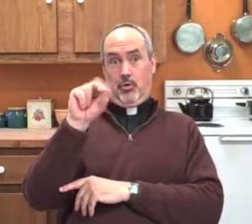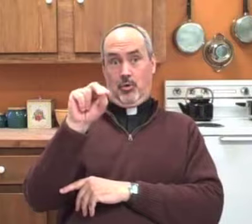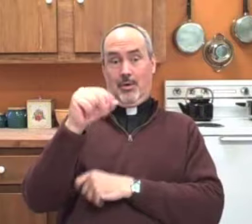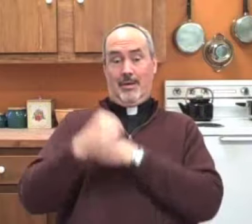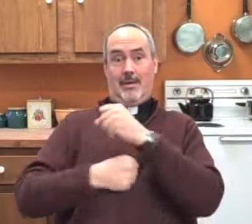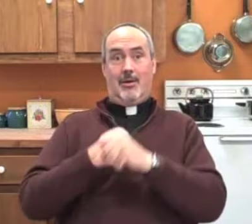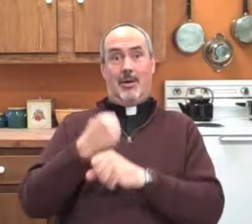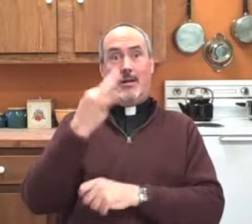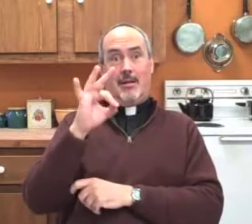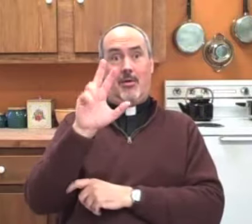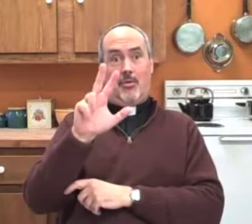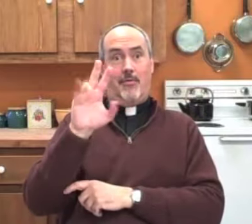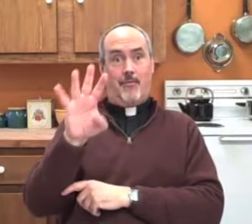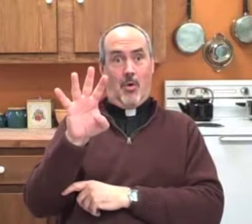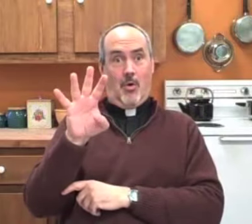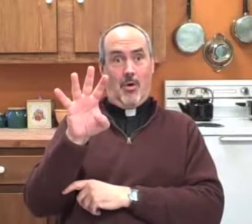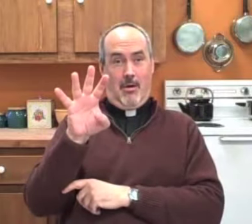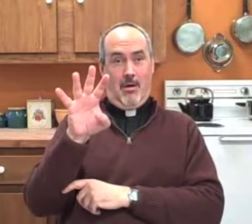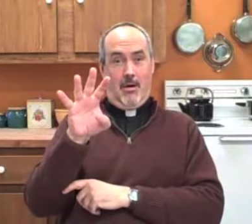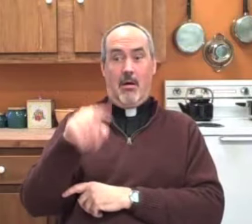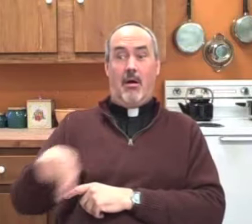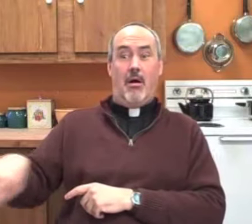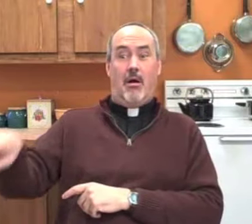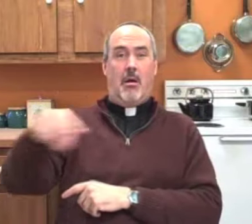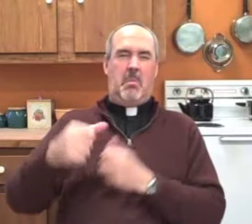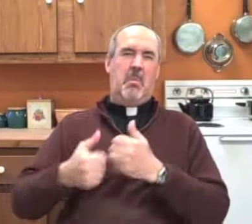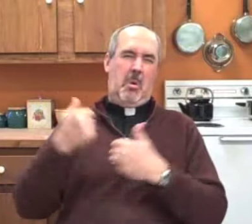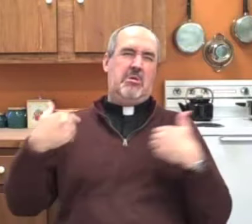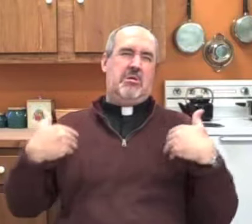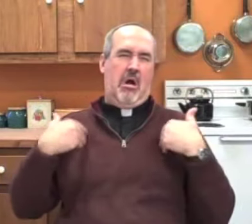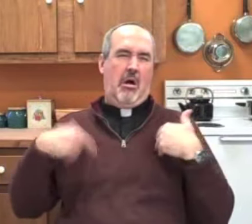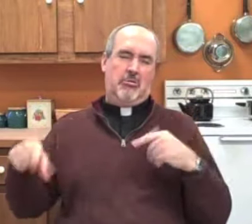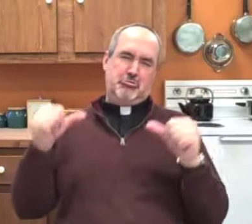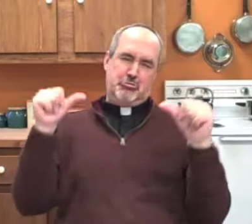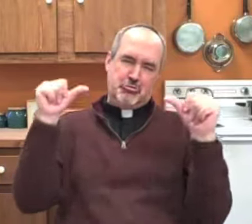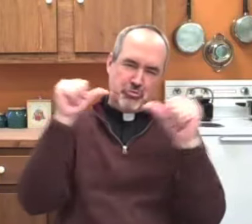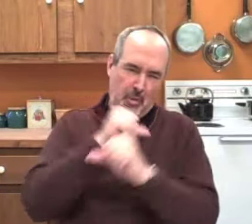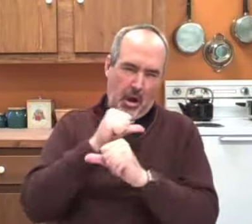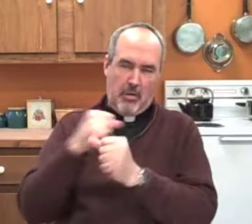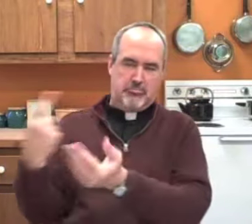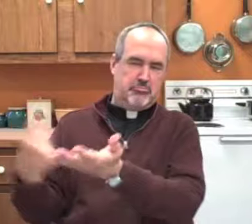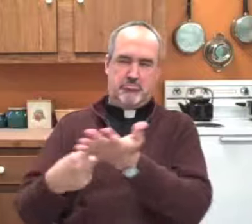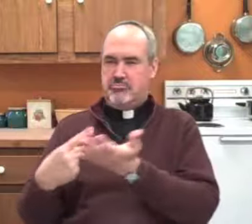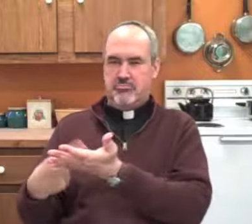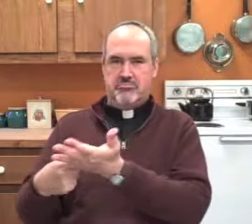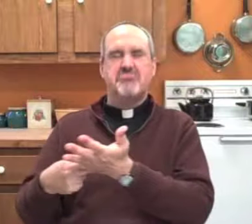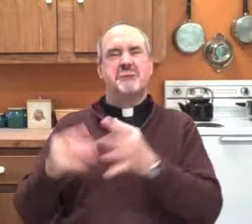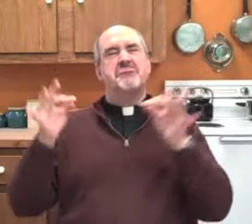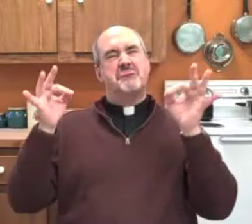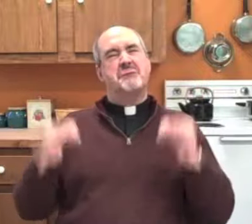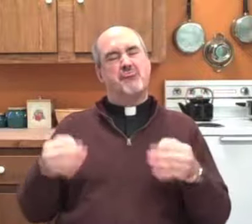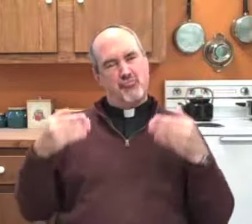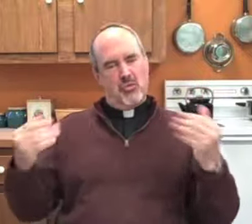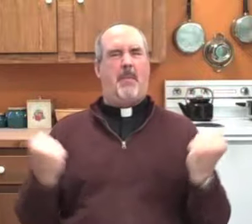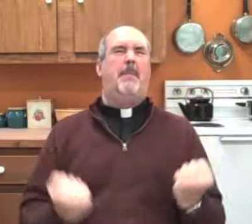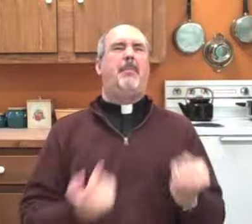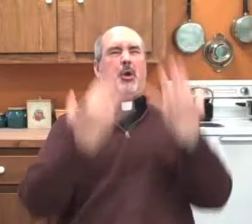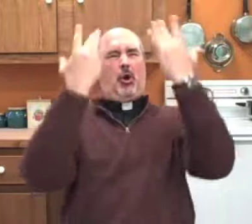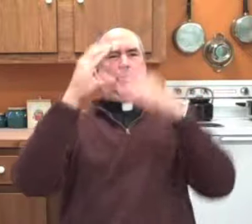On December 30, 1934, there were a lot of young, drunken people outside